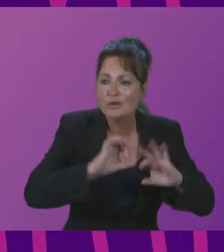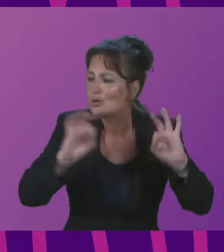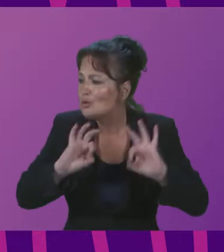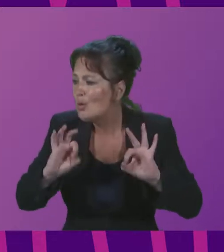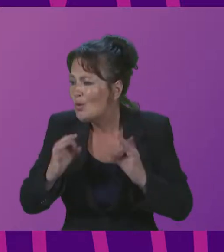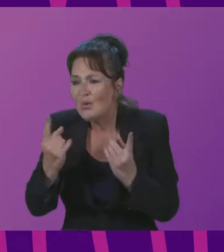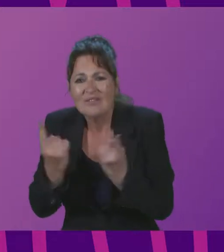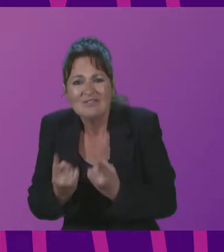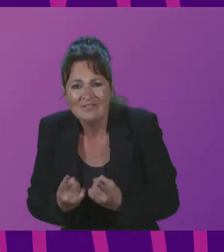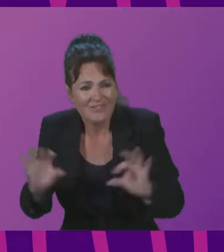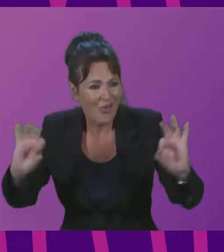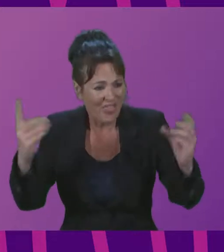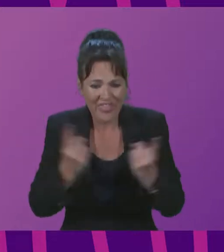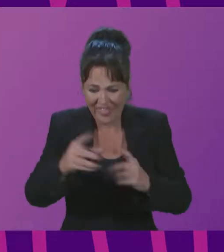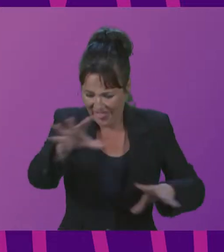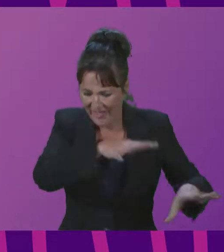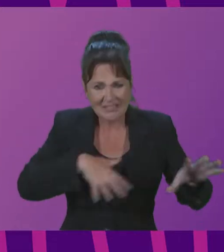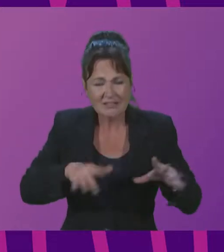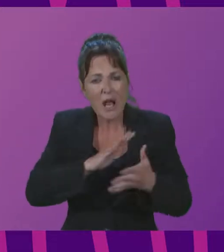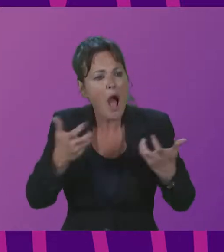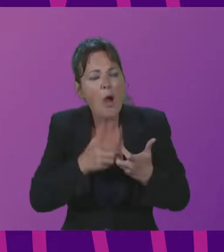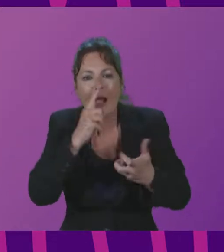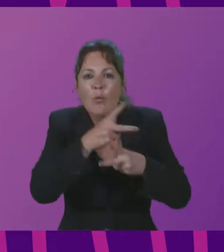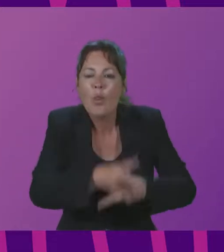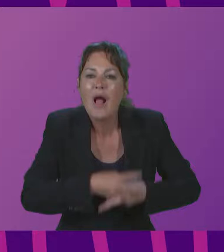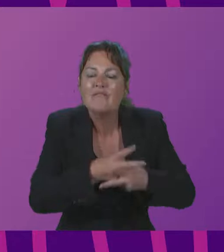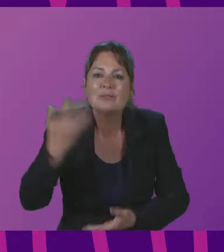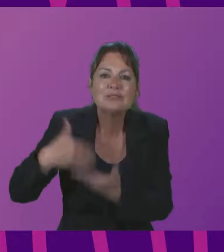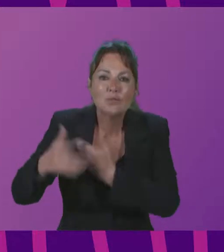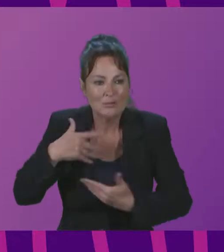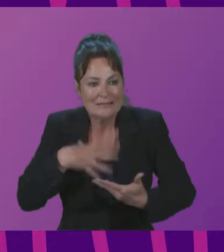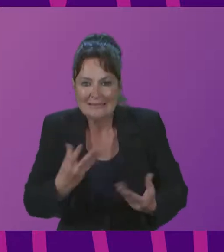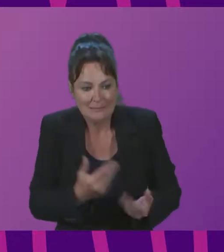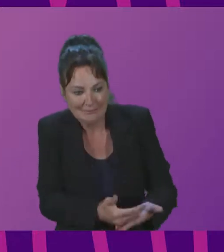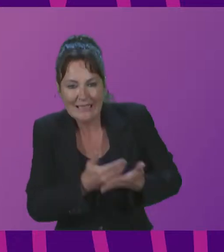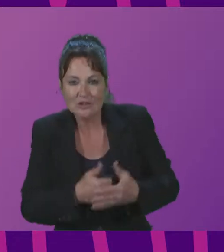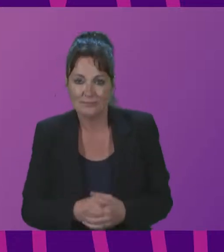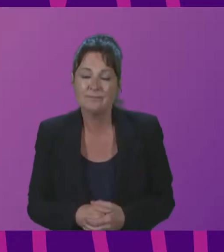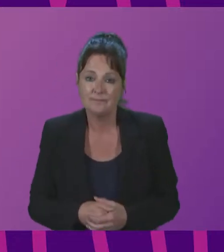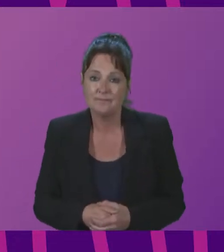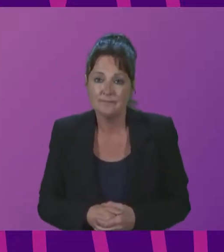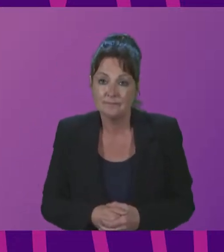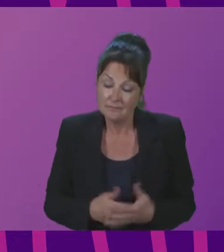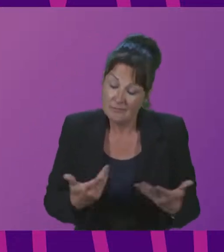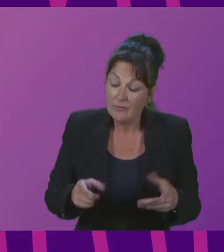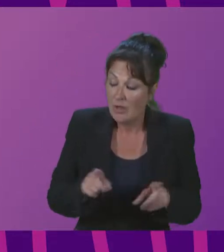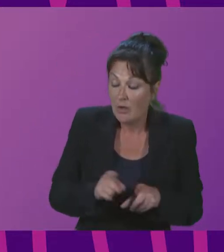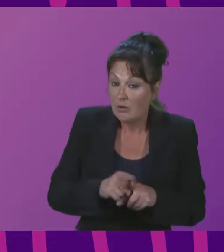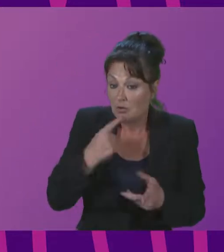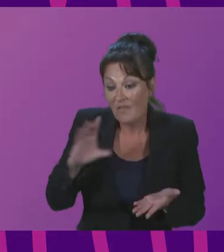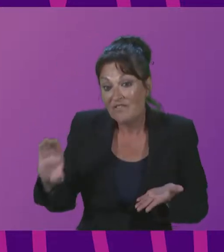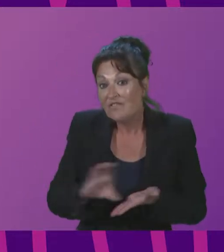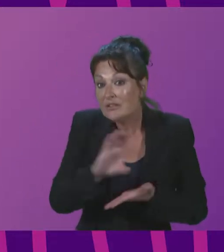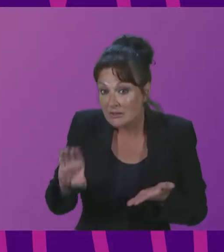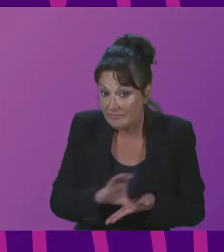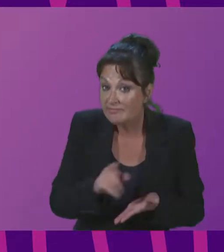preservation of our heritage. The issue of funds, also lack of funds, consideration of the government